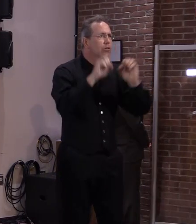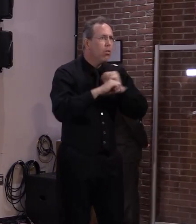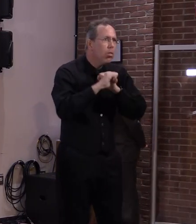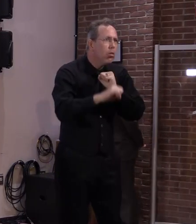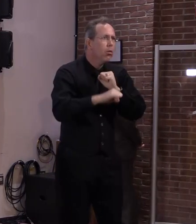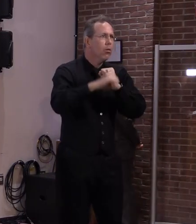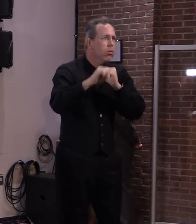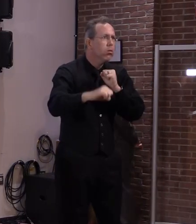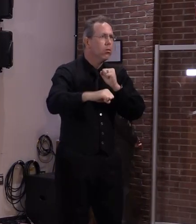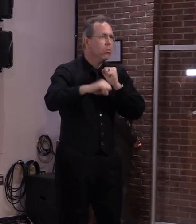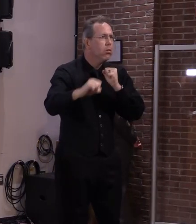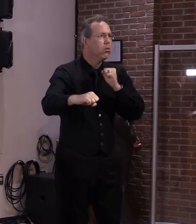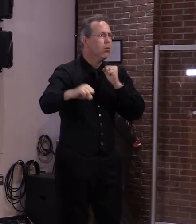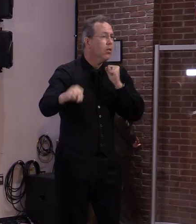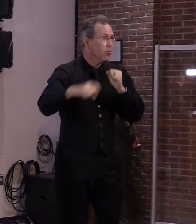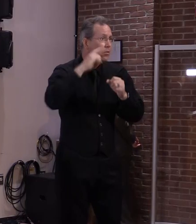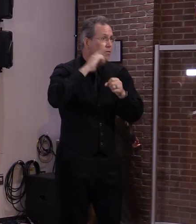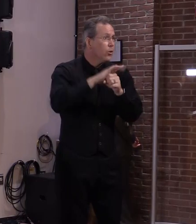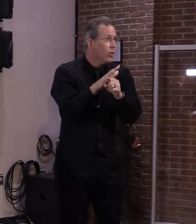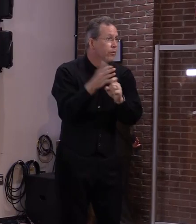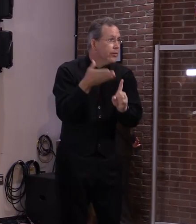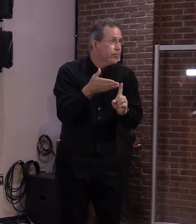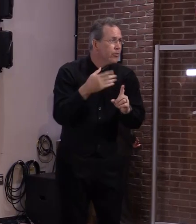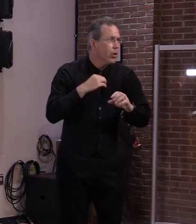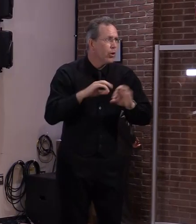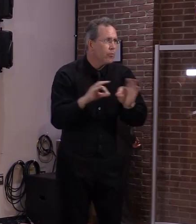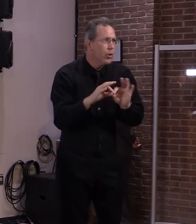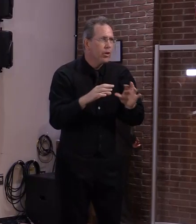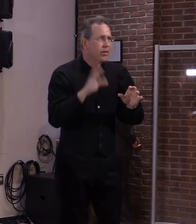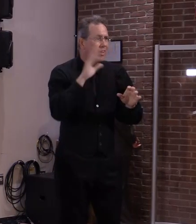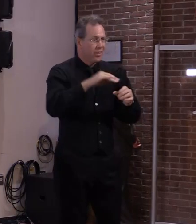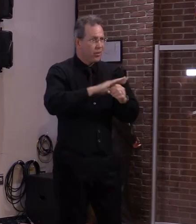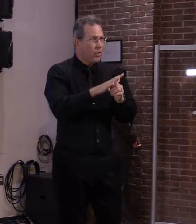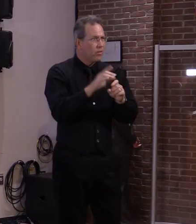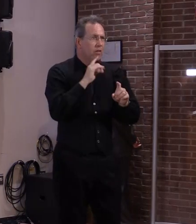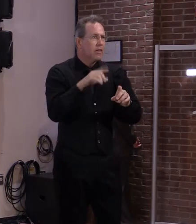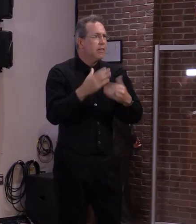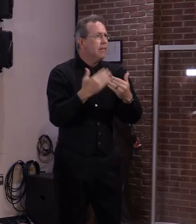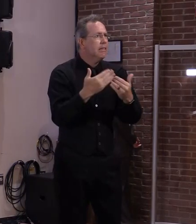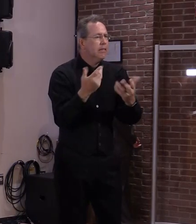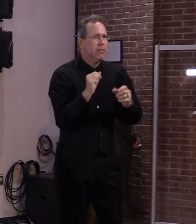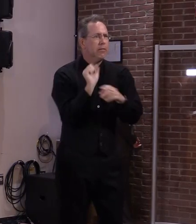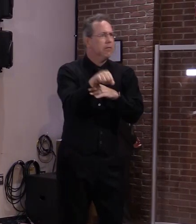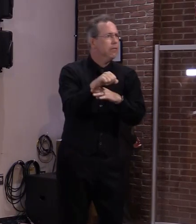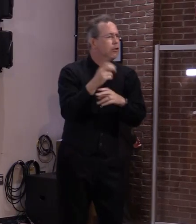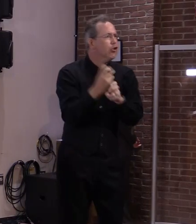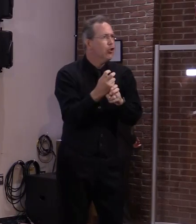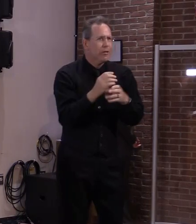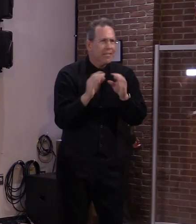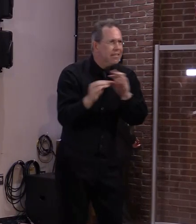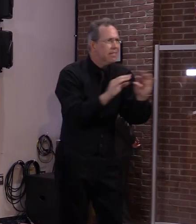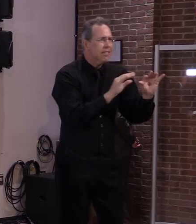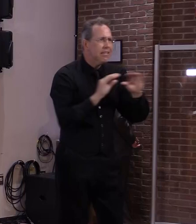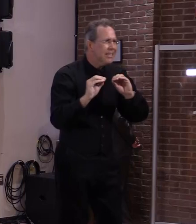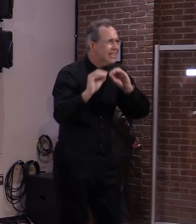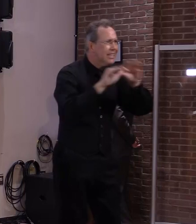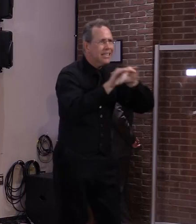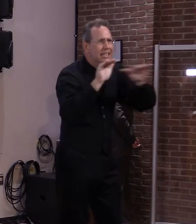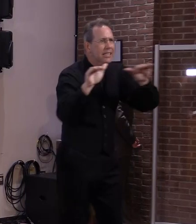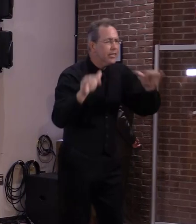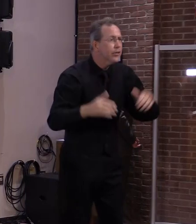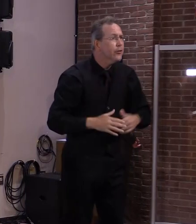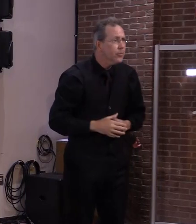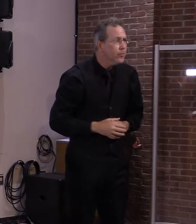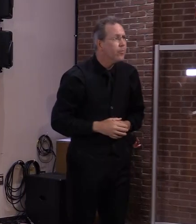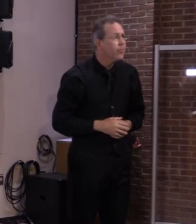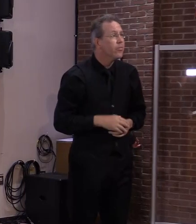COVID isn't something we've ever seen in our lifetimes. However, in our system of government,